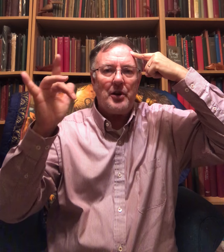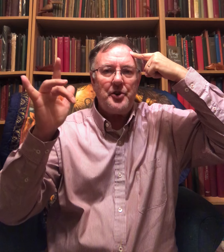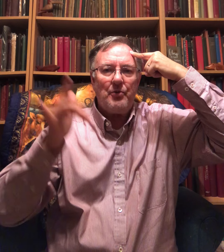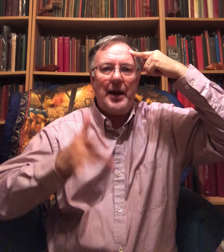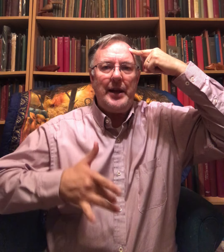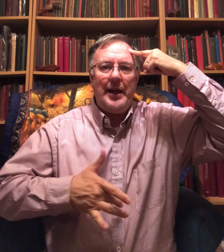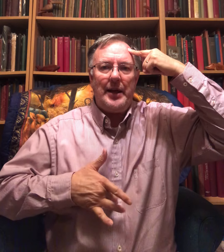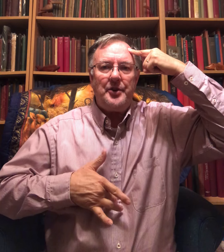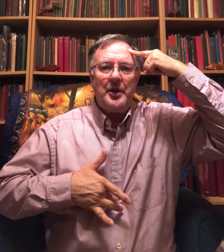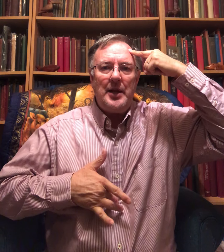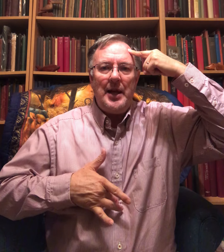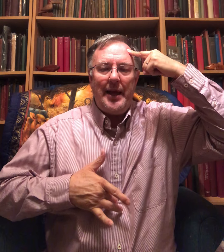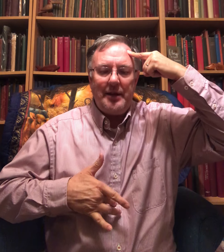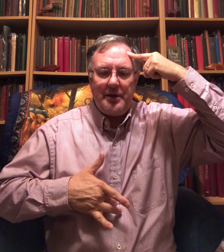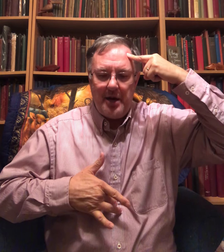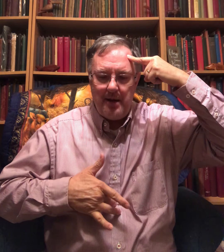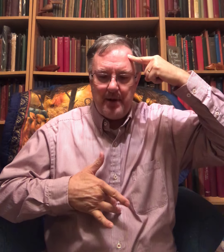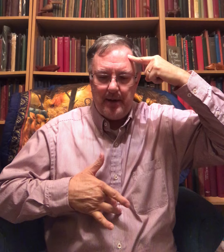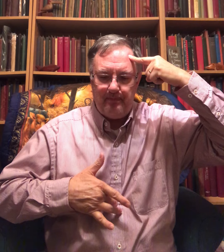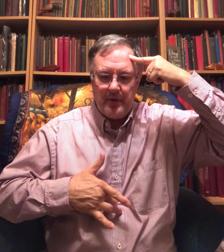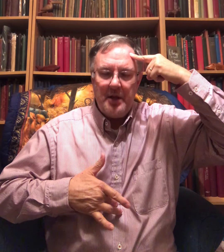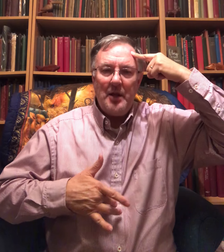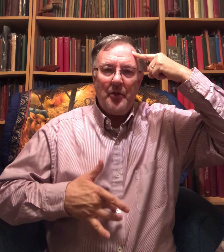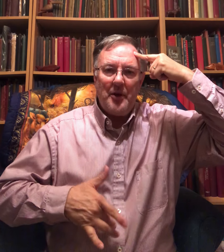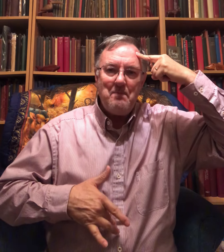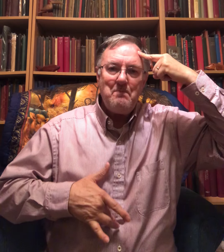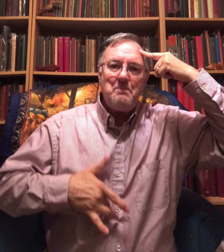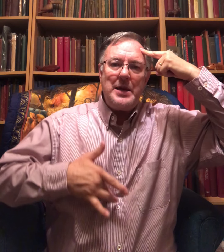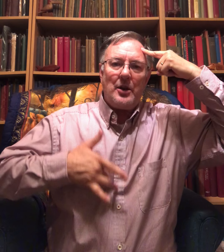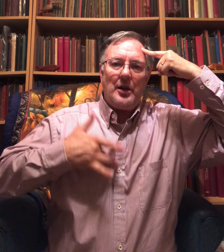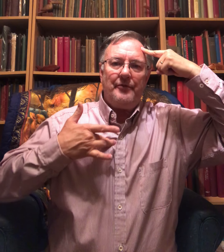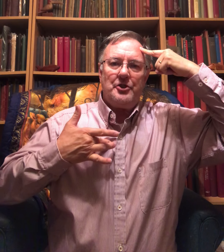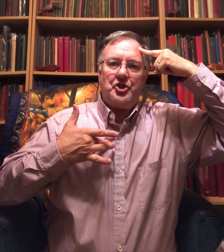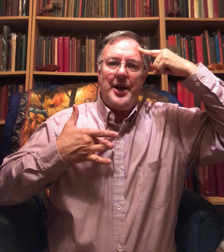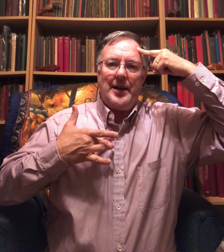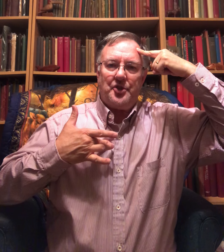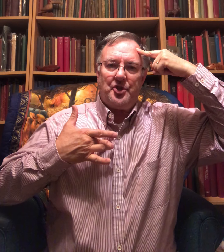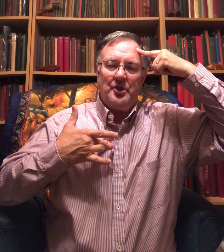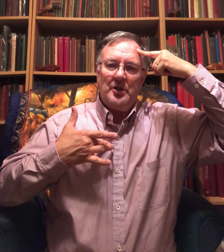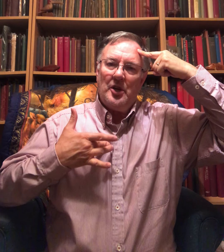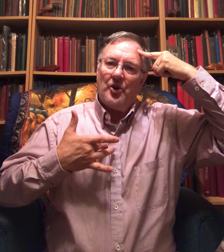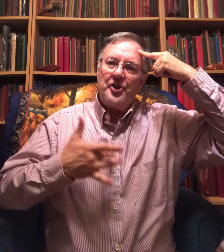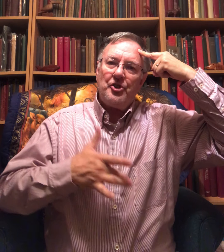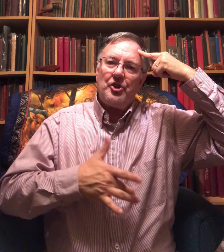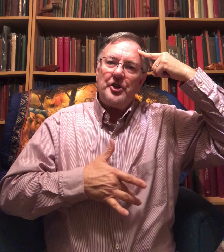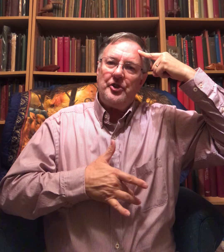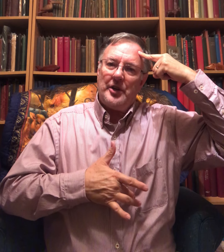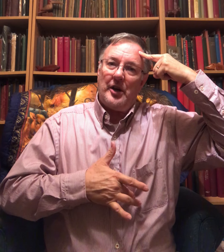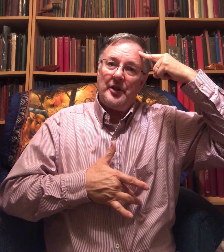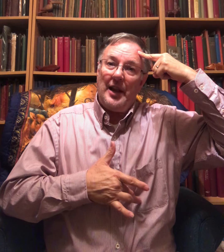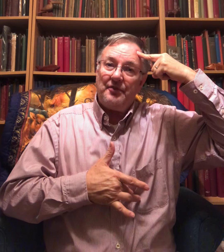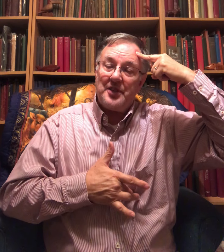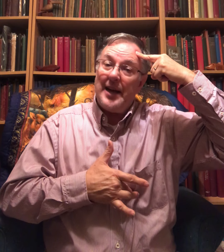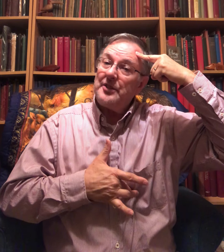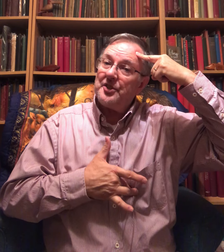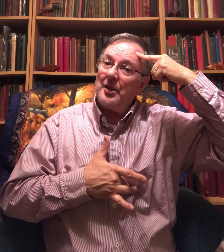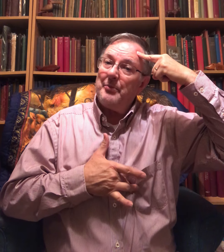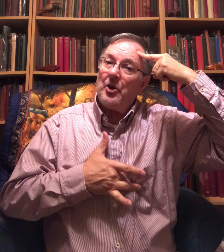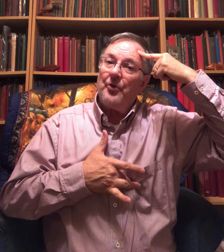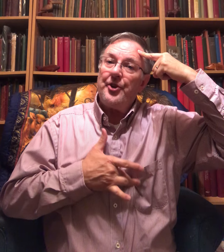on your right hand and come up the middle of your chest. Or you could do it on the left side, just a little bit over